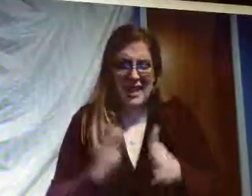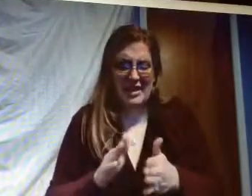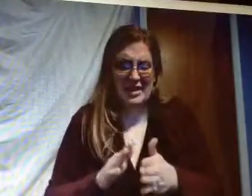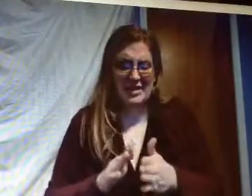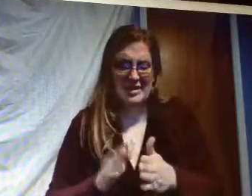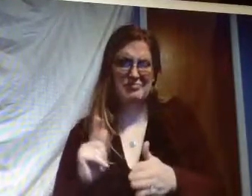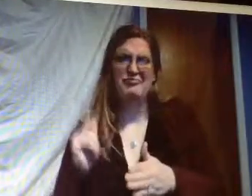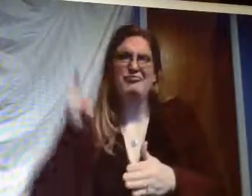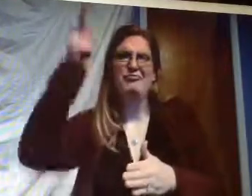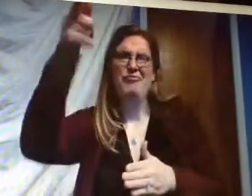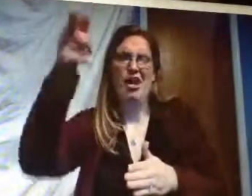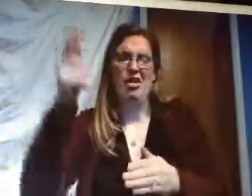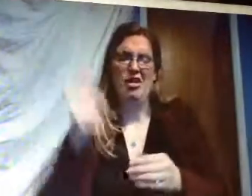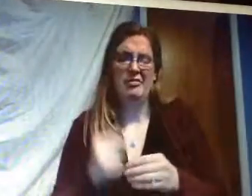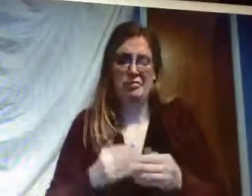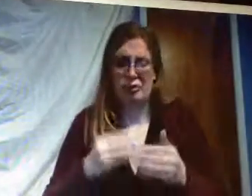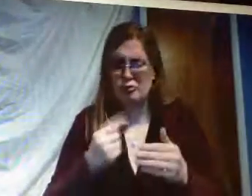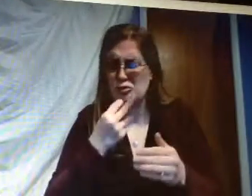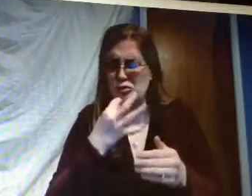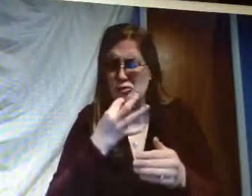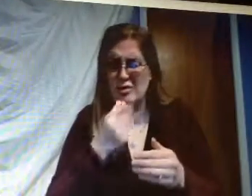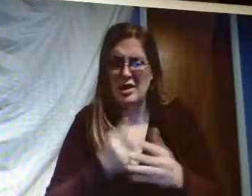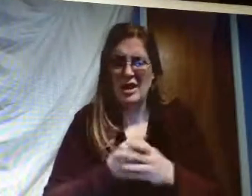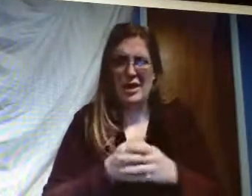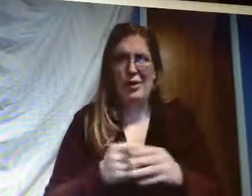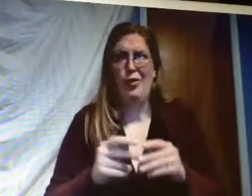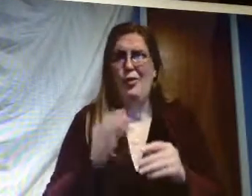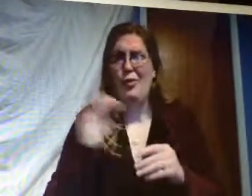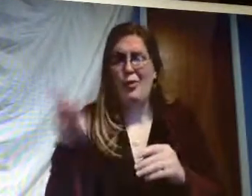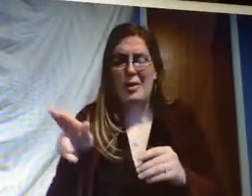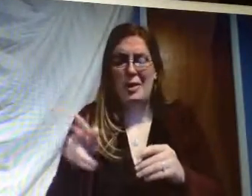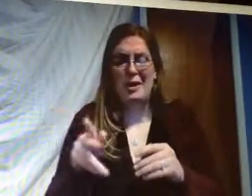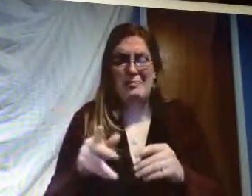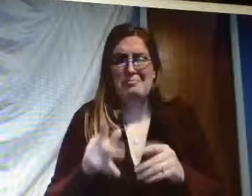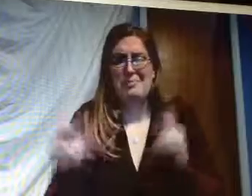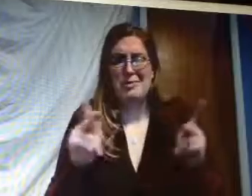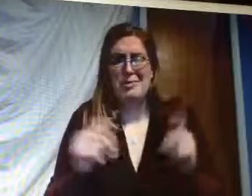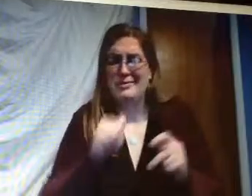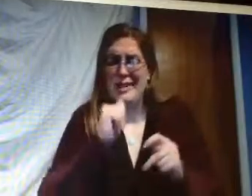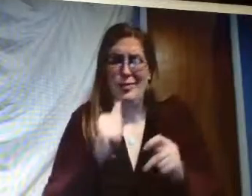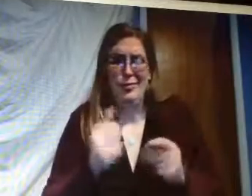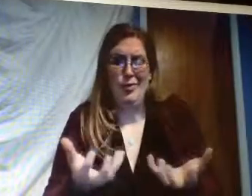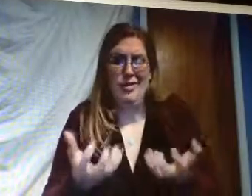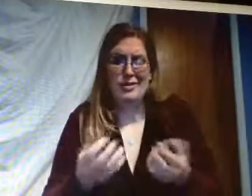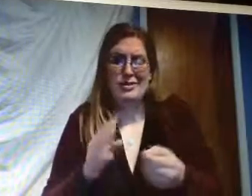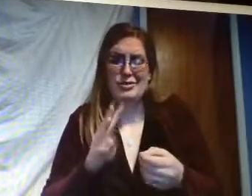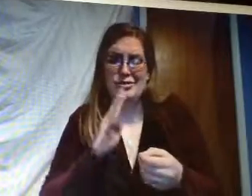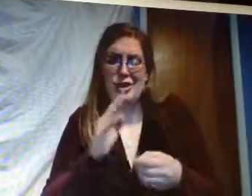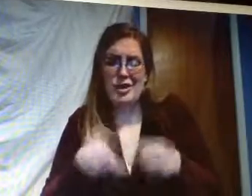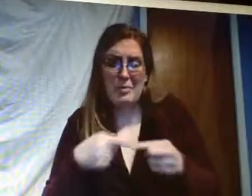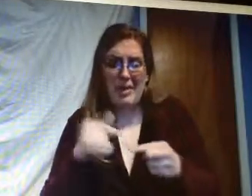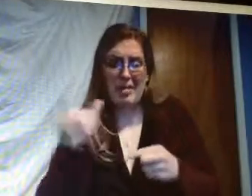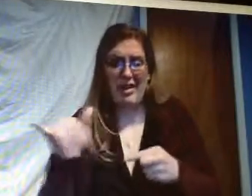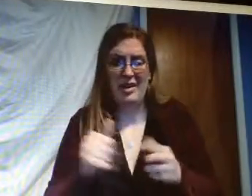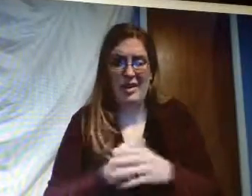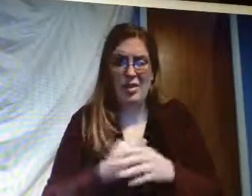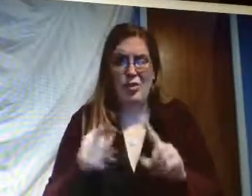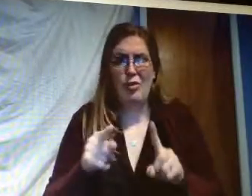when they die in the future or how soon or people now wanting to talk about that